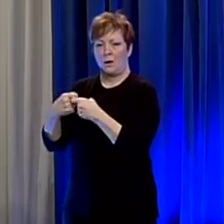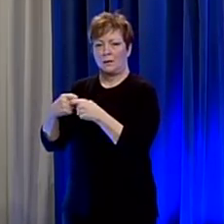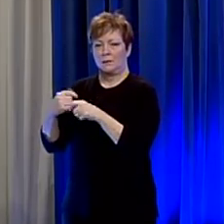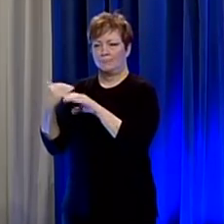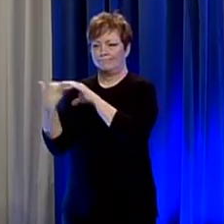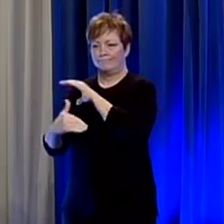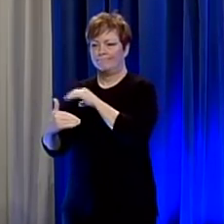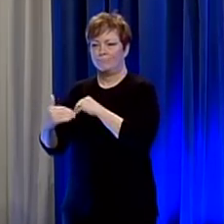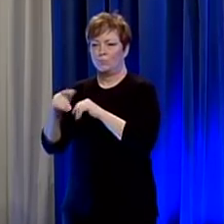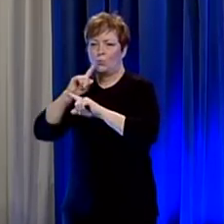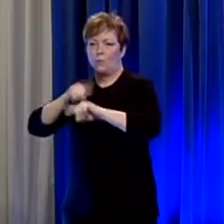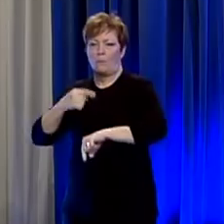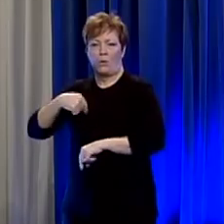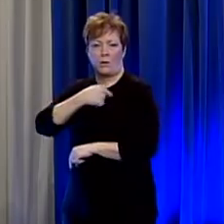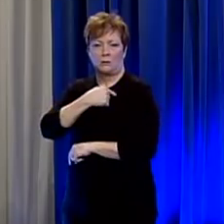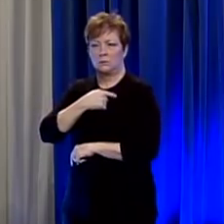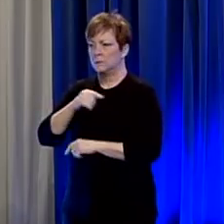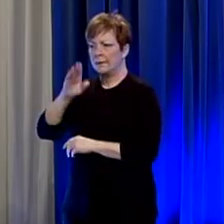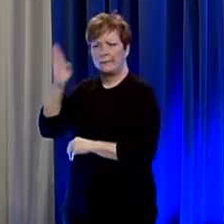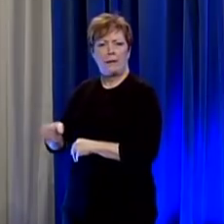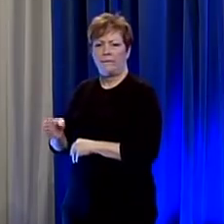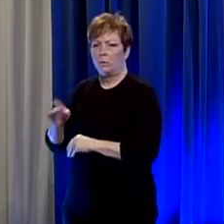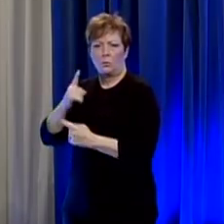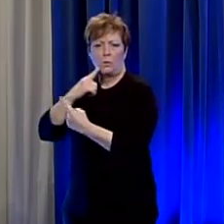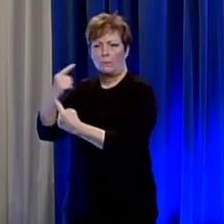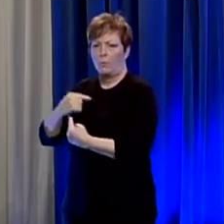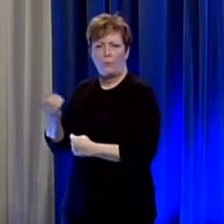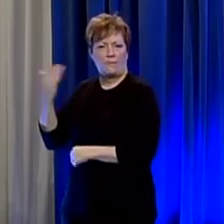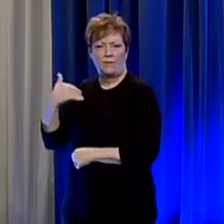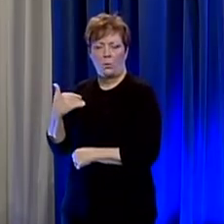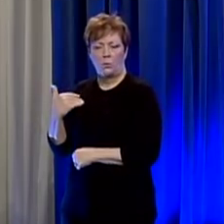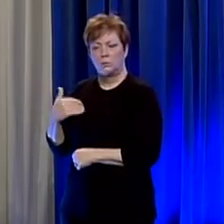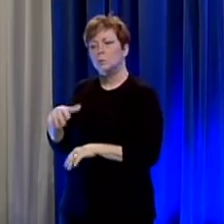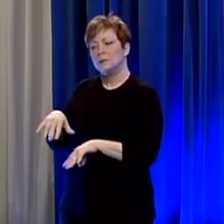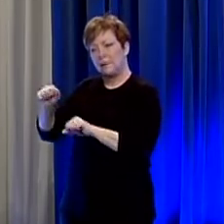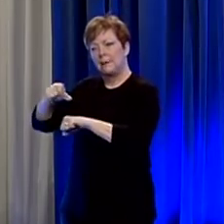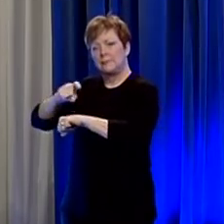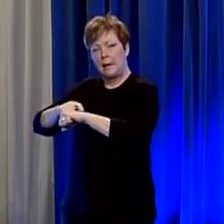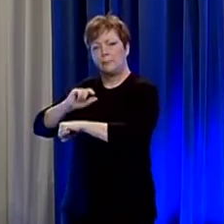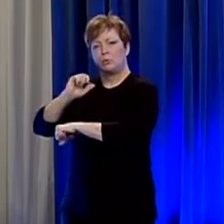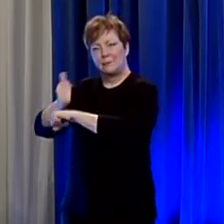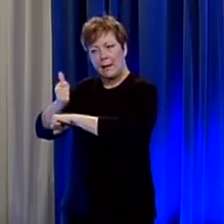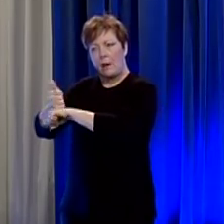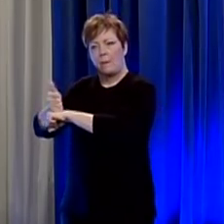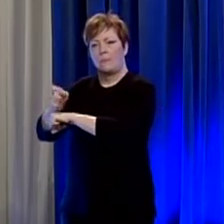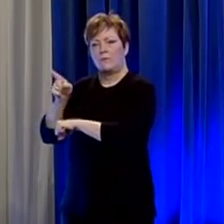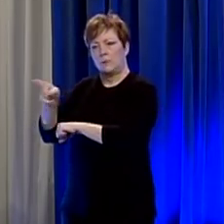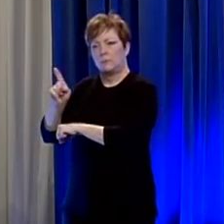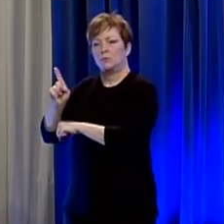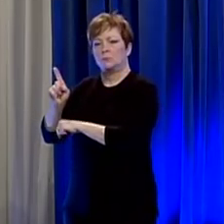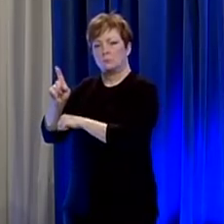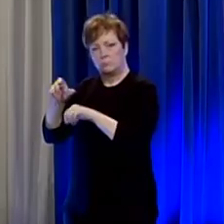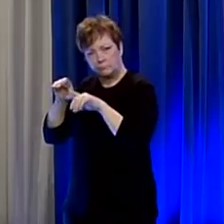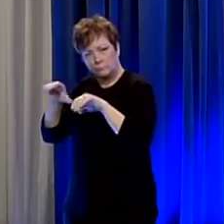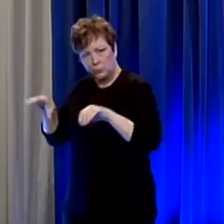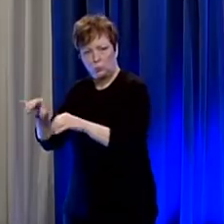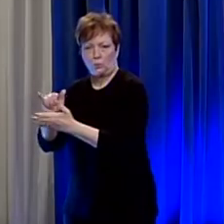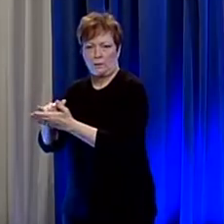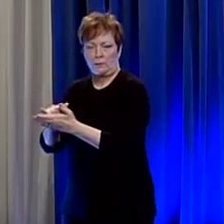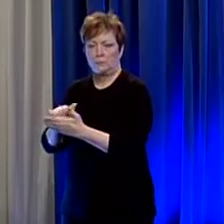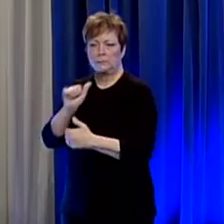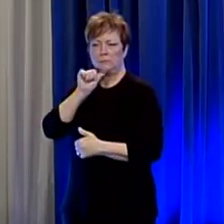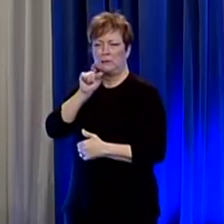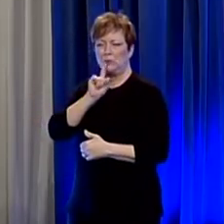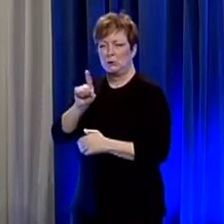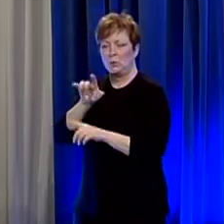this is a test they haven't had to report to us before and it just takes a little bit of time to get them up to speed on that so i'm not positive we're